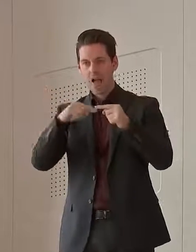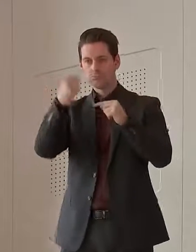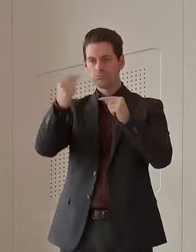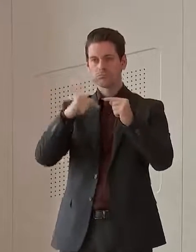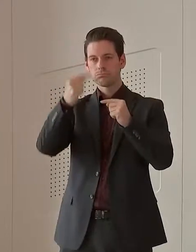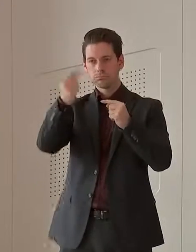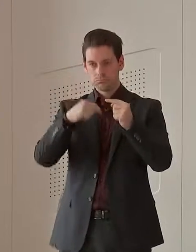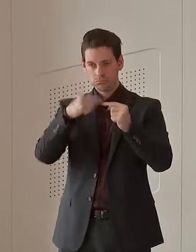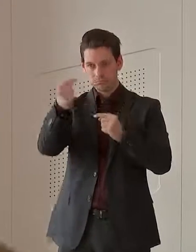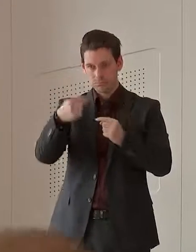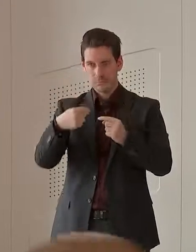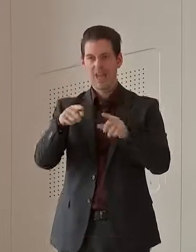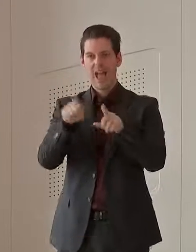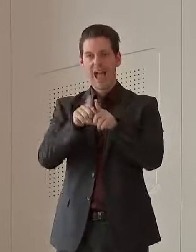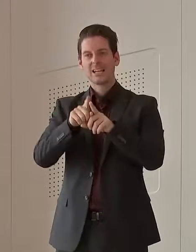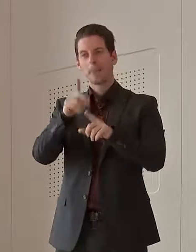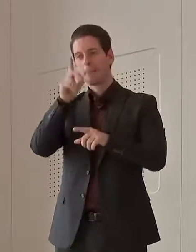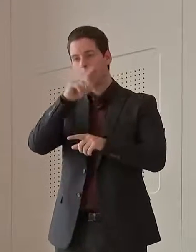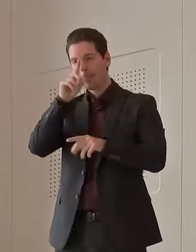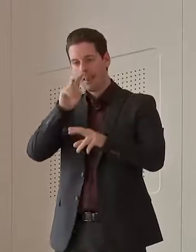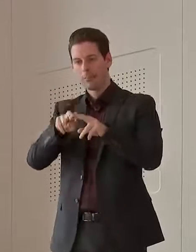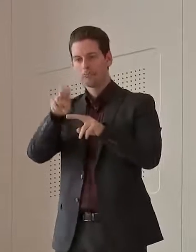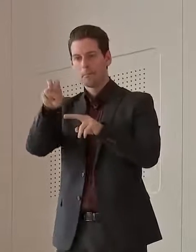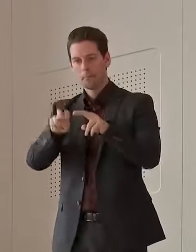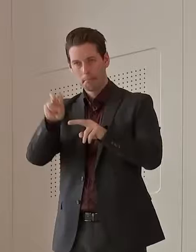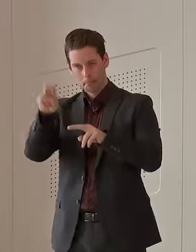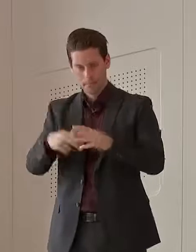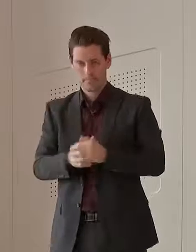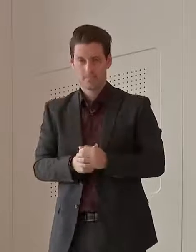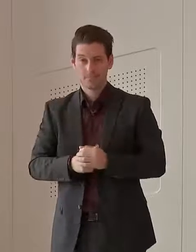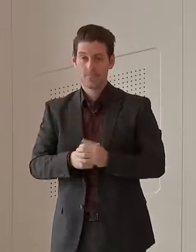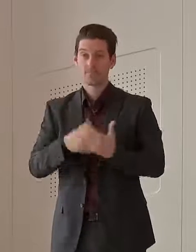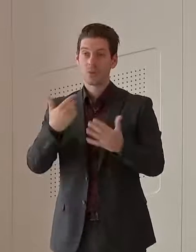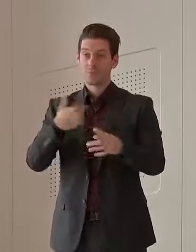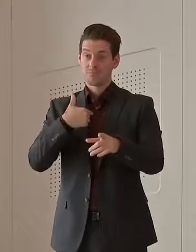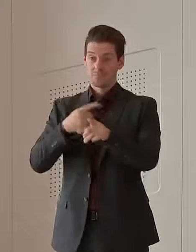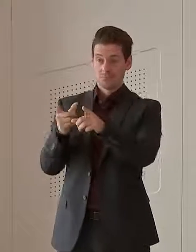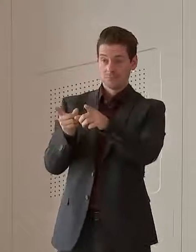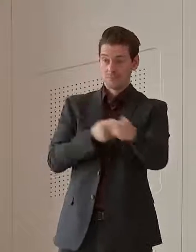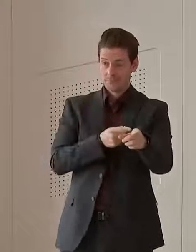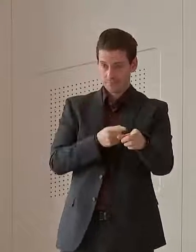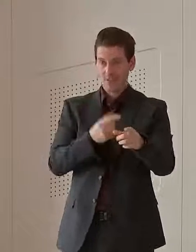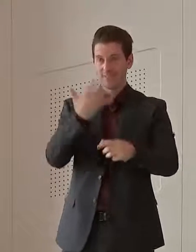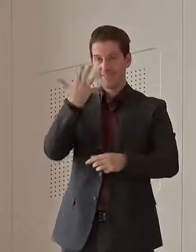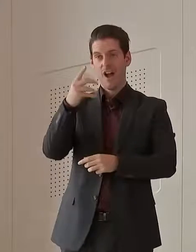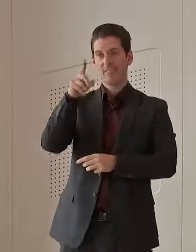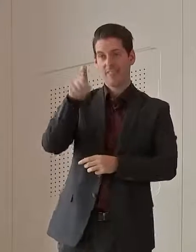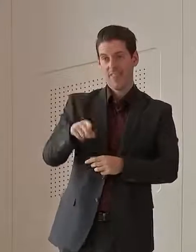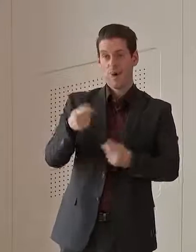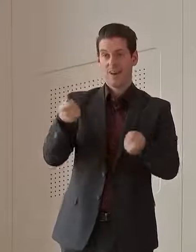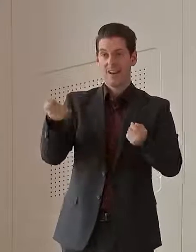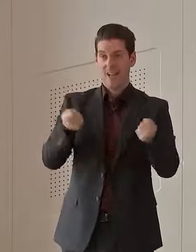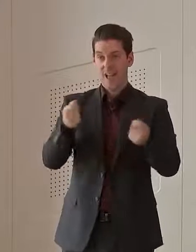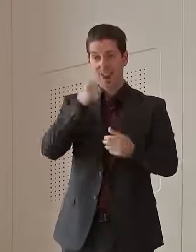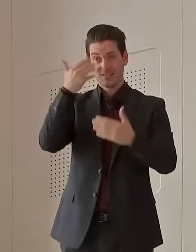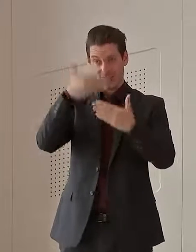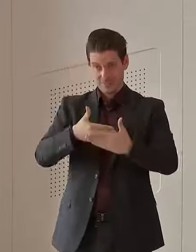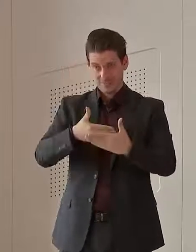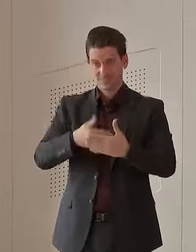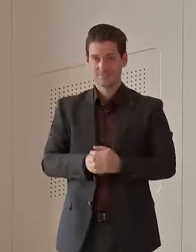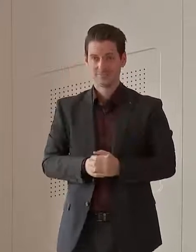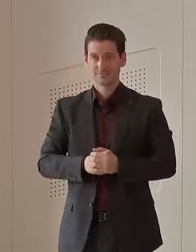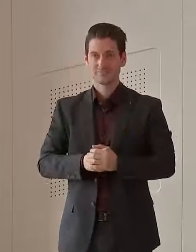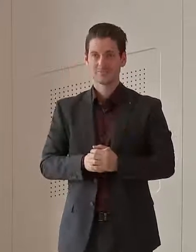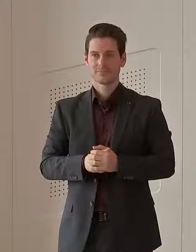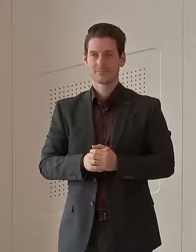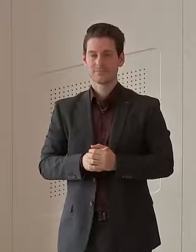about people hopping across our borders. So we intercepted 5,000 vehicles overnight. And that